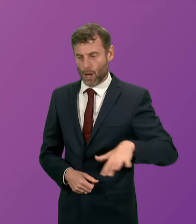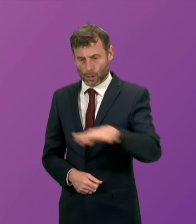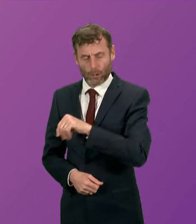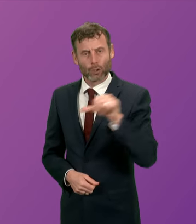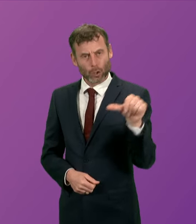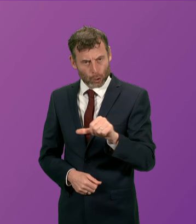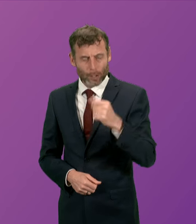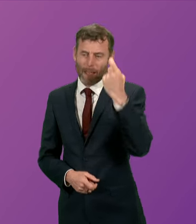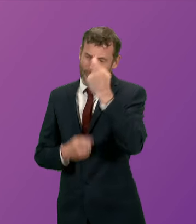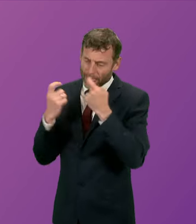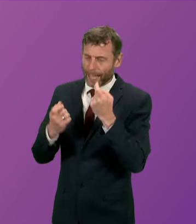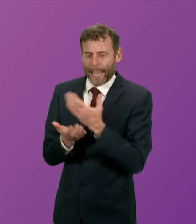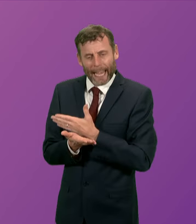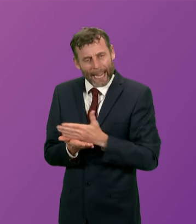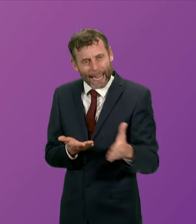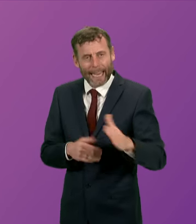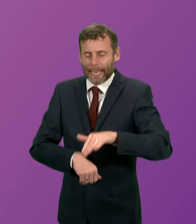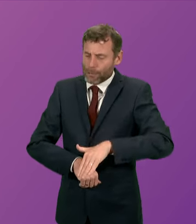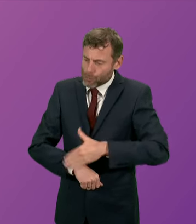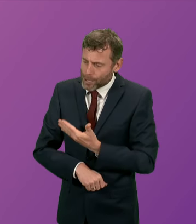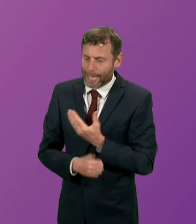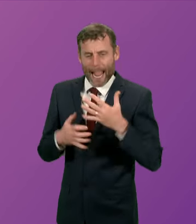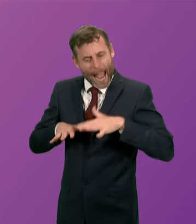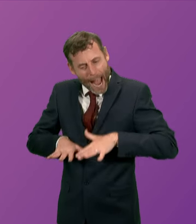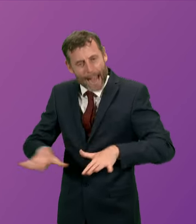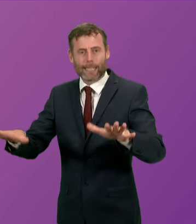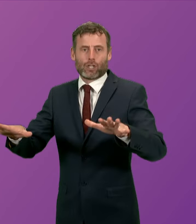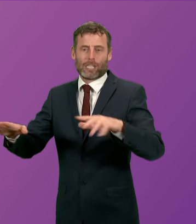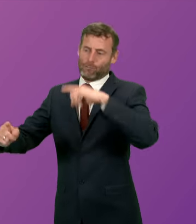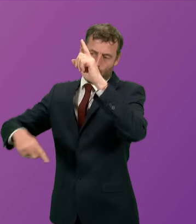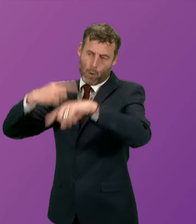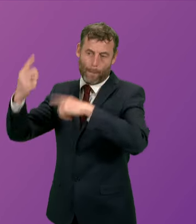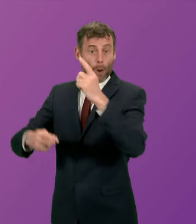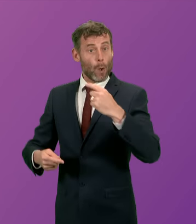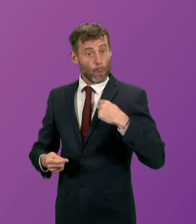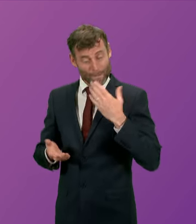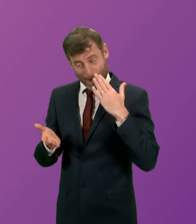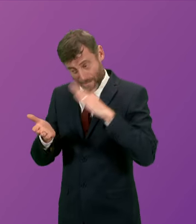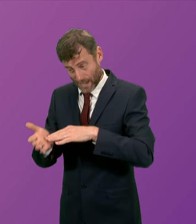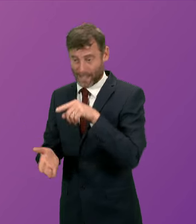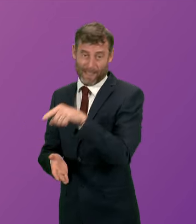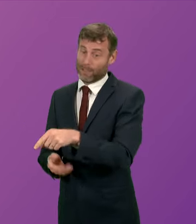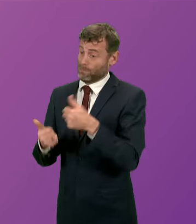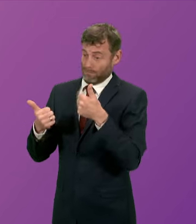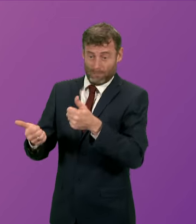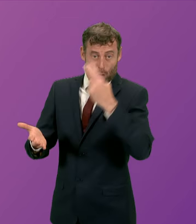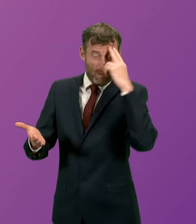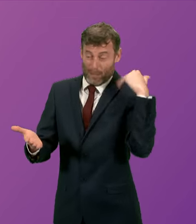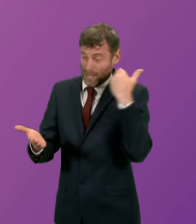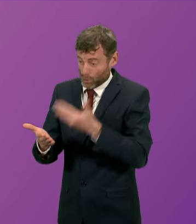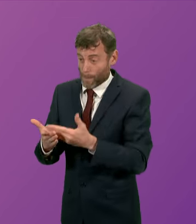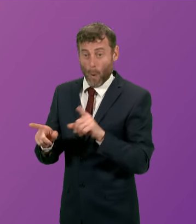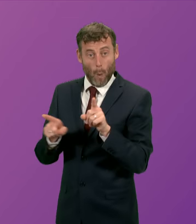renewable energy resources we've got a formidable track record of investment in Scotland and a formidable record of transformation